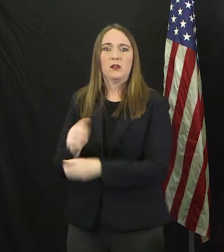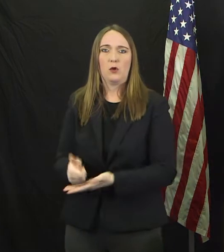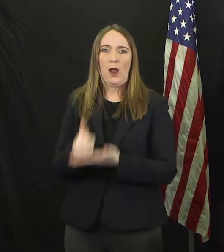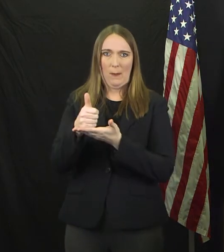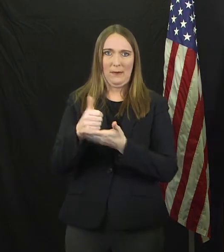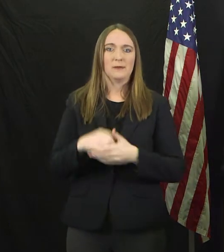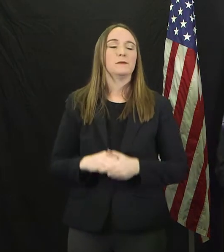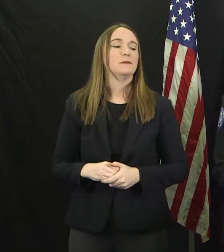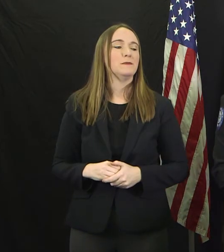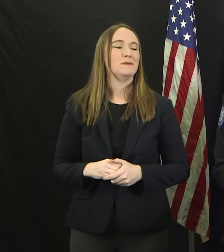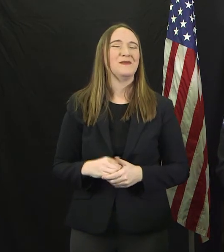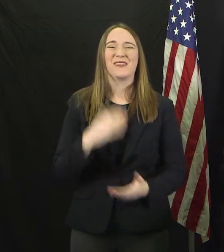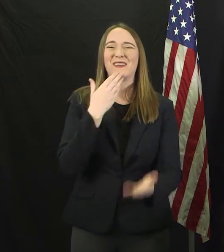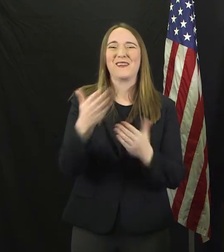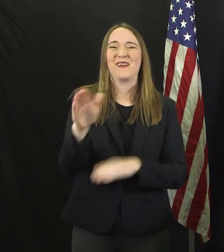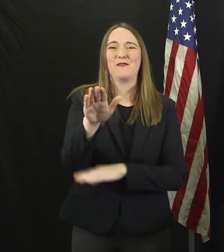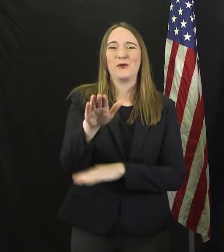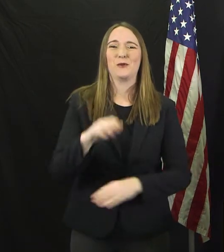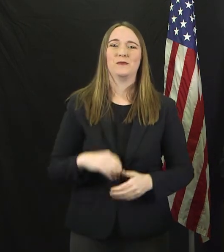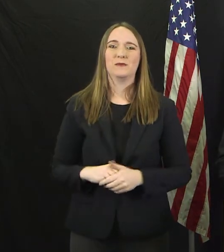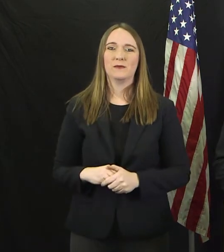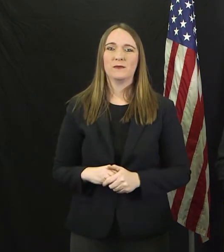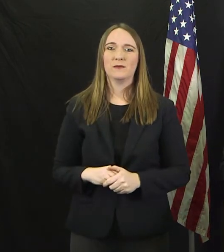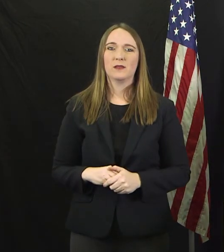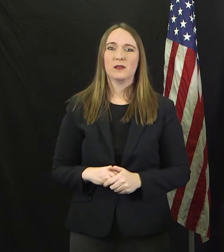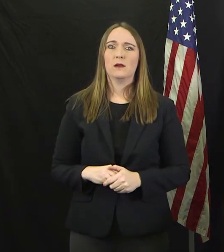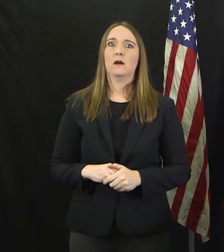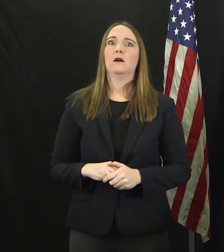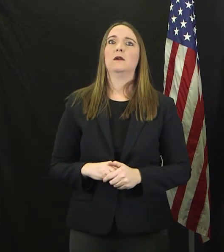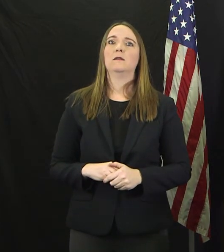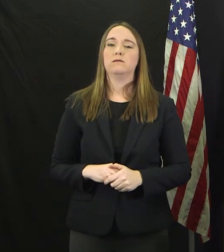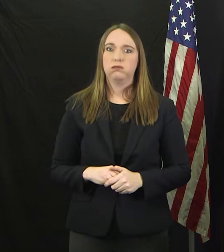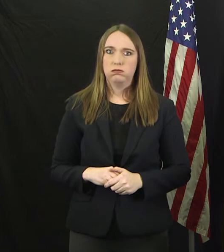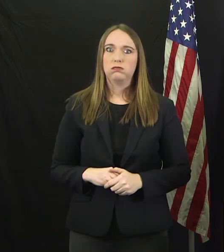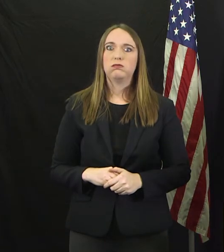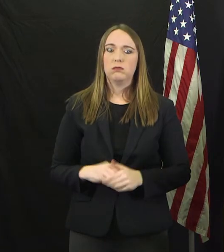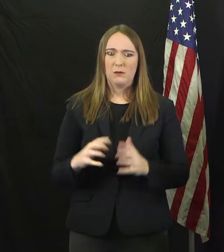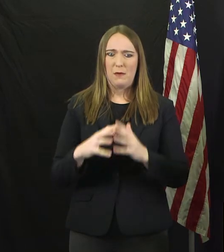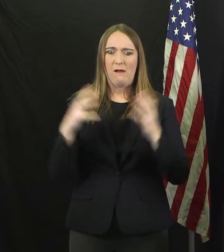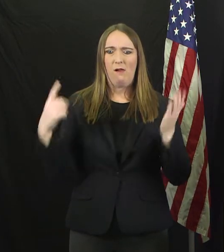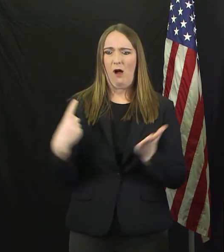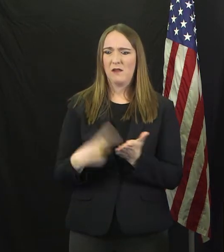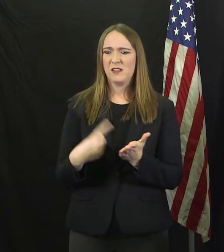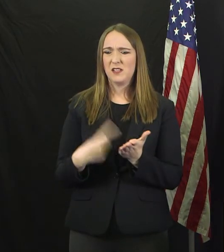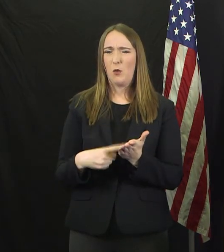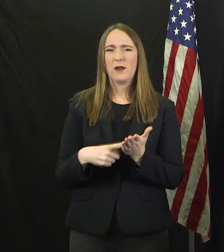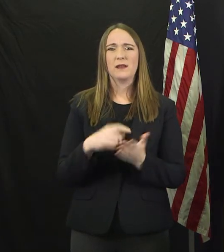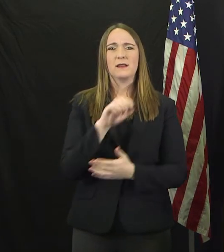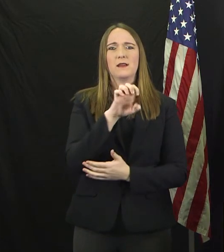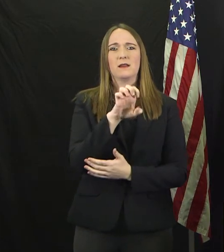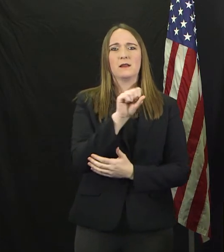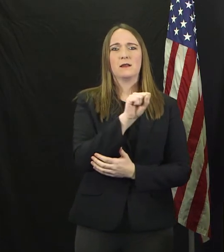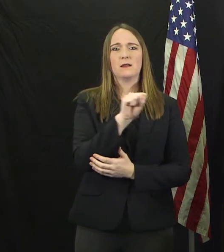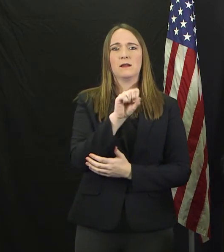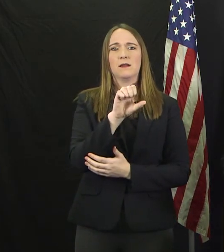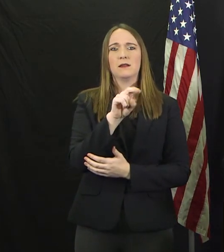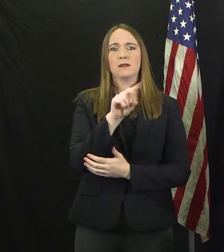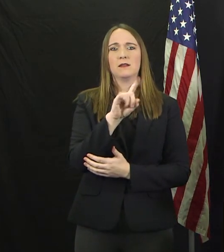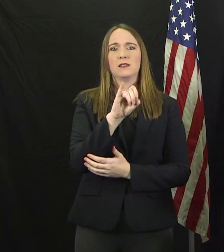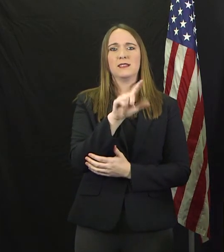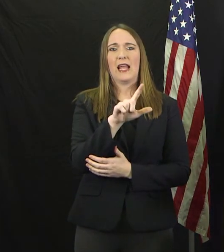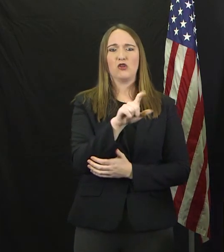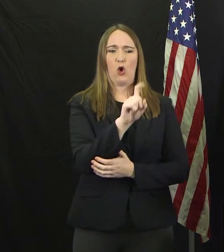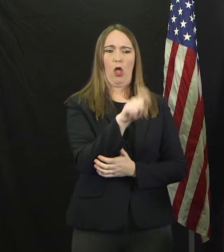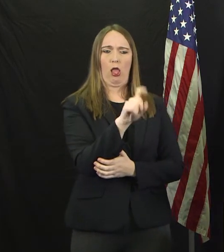Good afternoon. There's been a lot of conversation about what is an essential and an unessential service. And